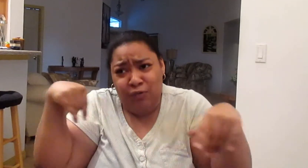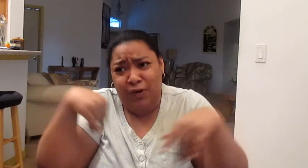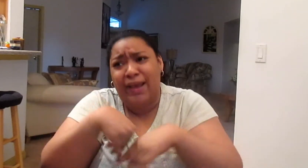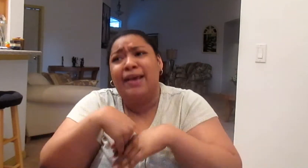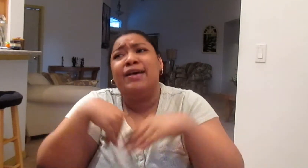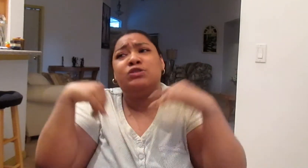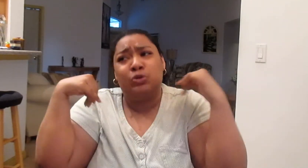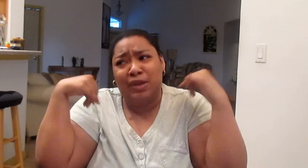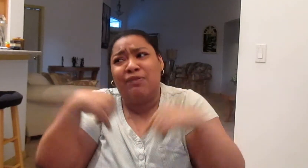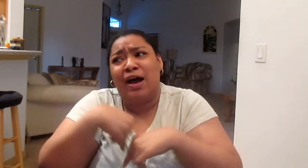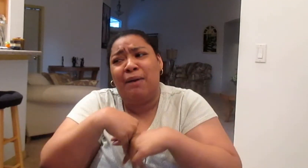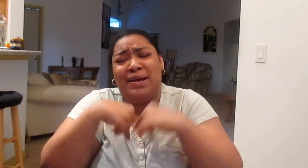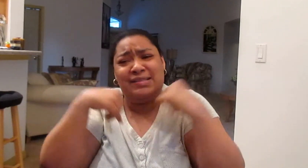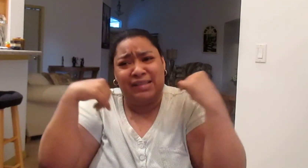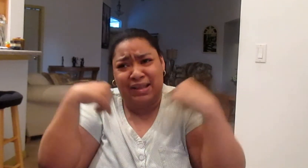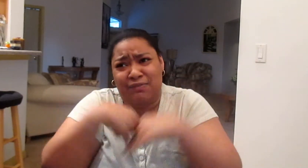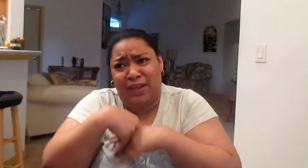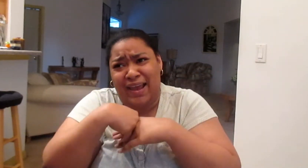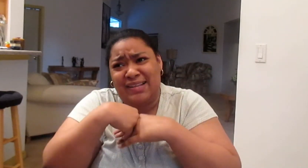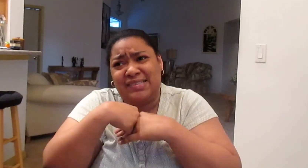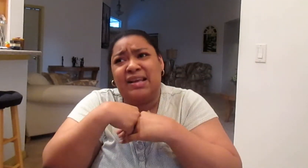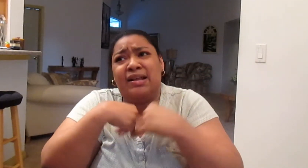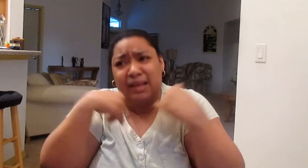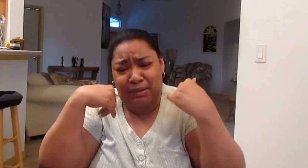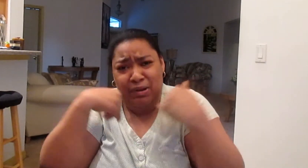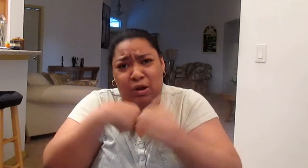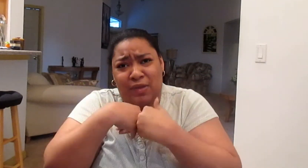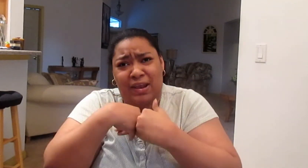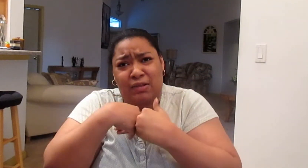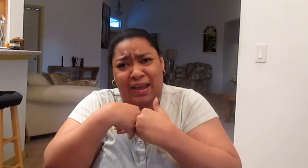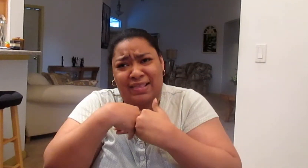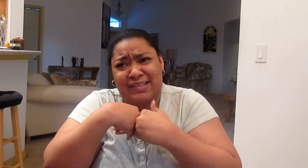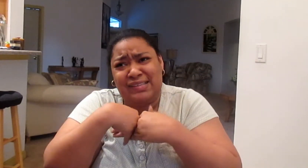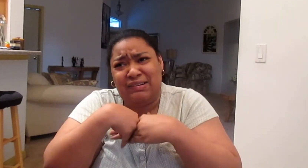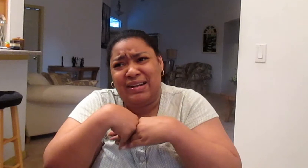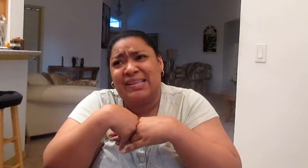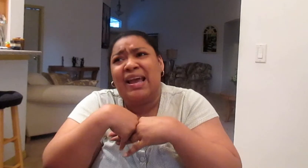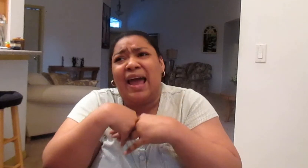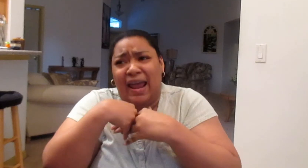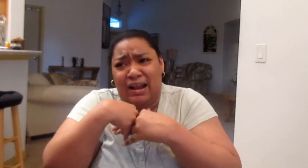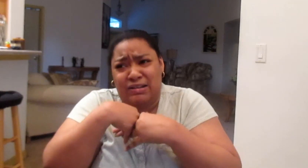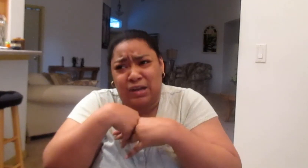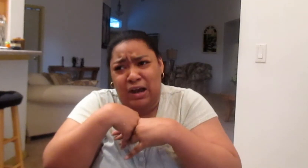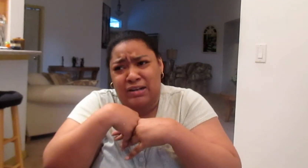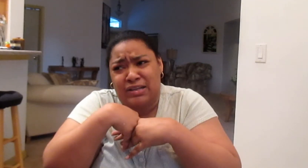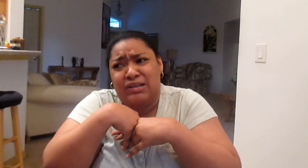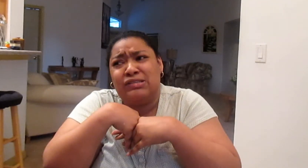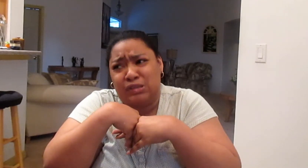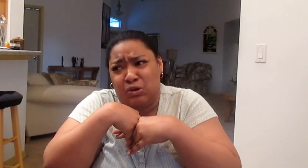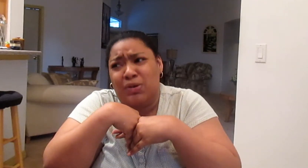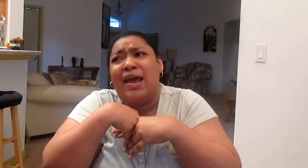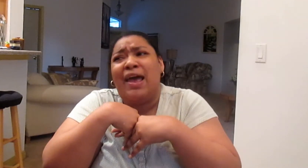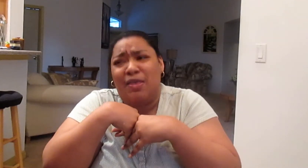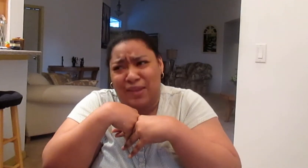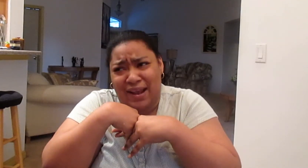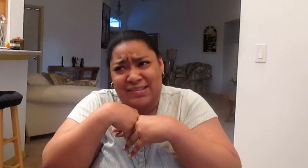free to leave comments and leave likes letting me know that you like this series and I'll talk to you soon in the next